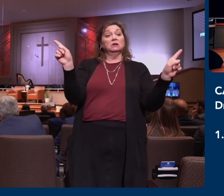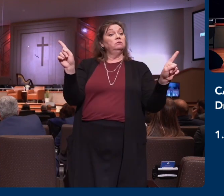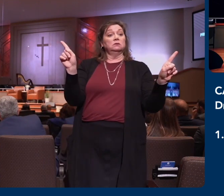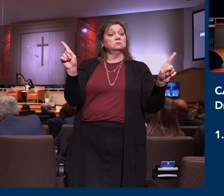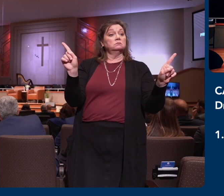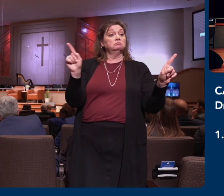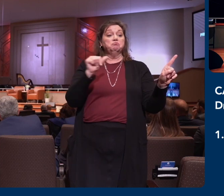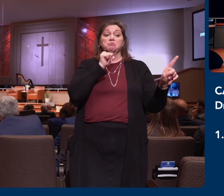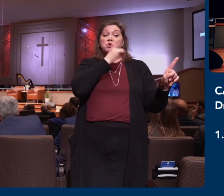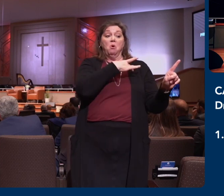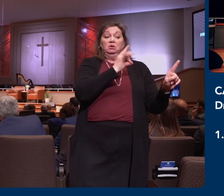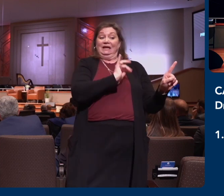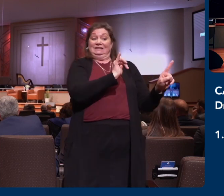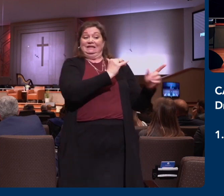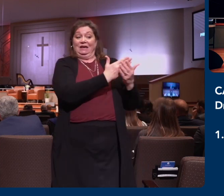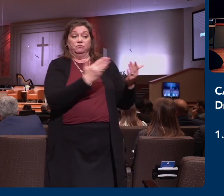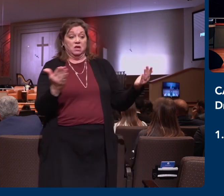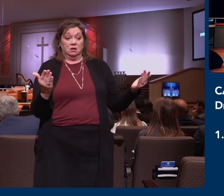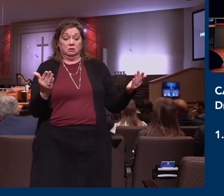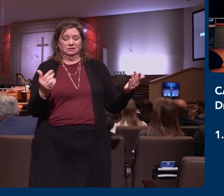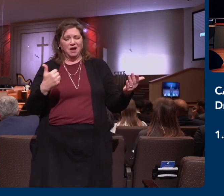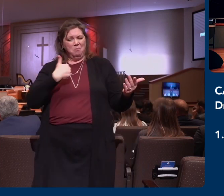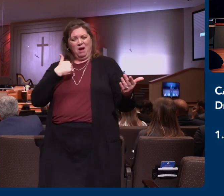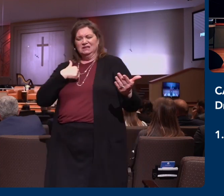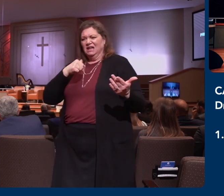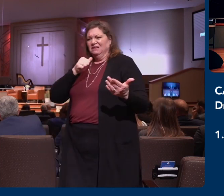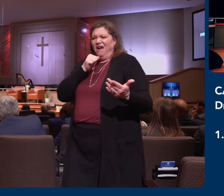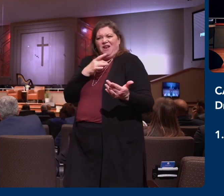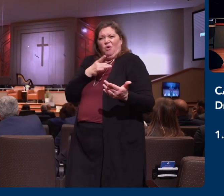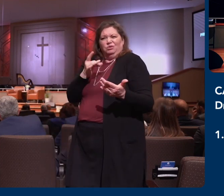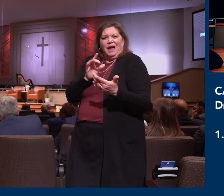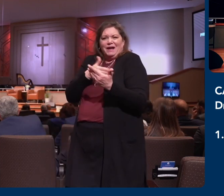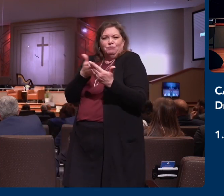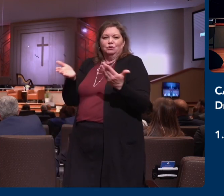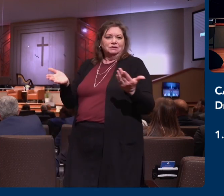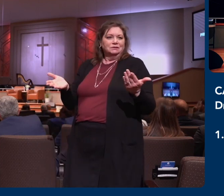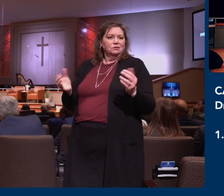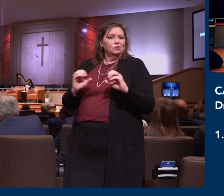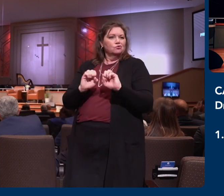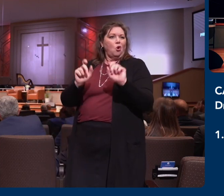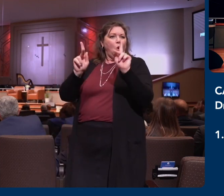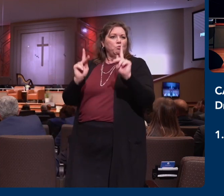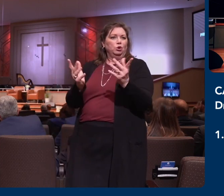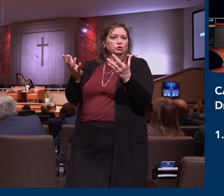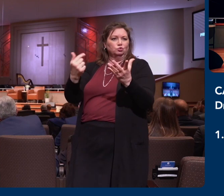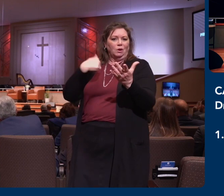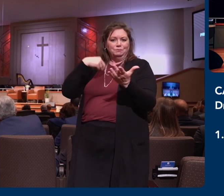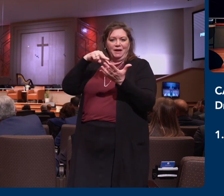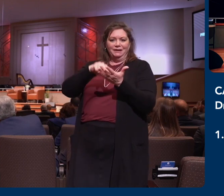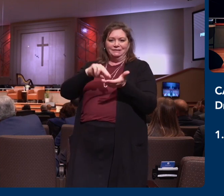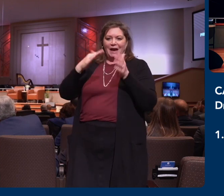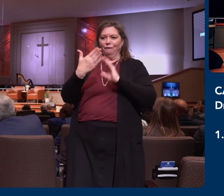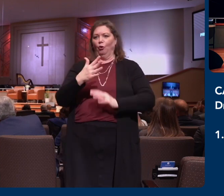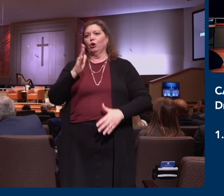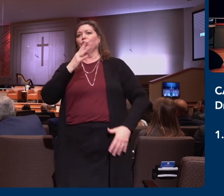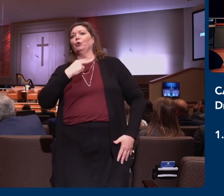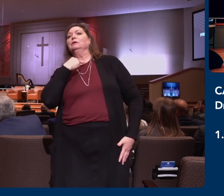little earlier about music. I'm not a music person at all. Nobody's ever invited me to sing in a choir or a group or anything like that. And